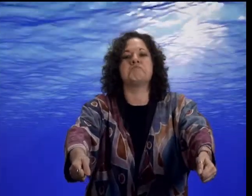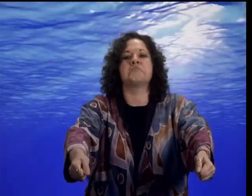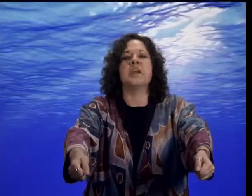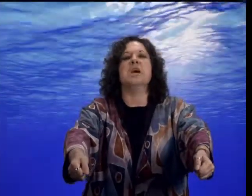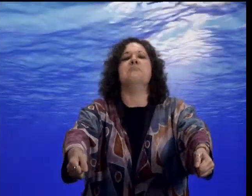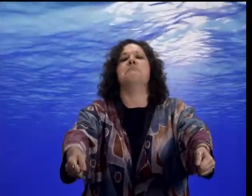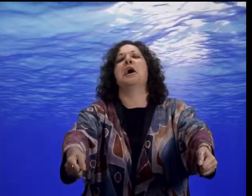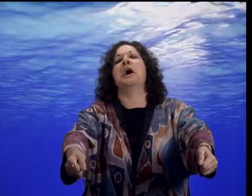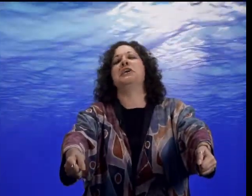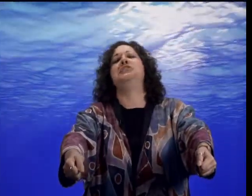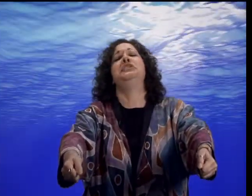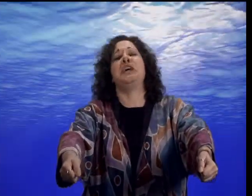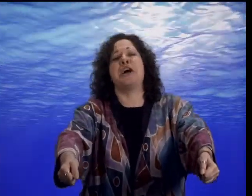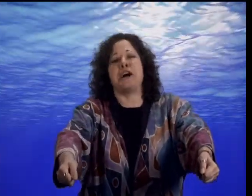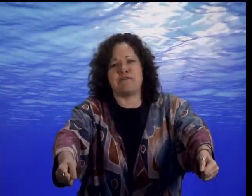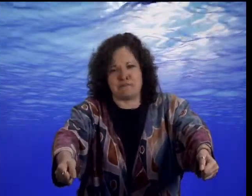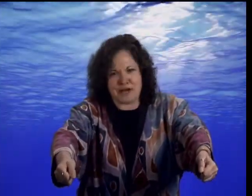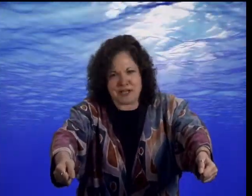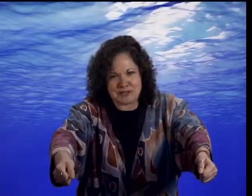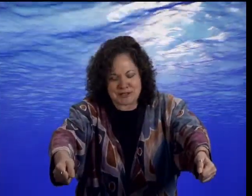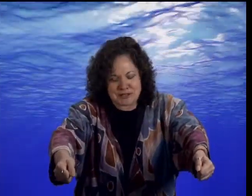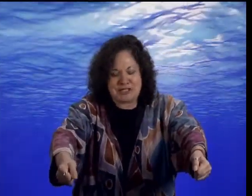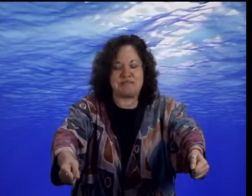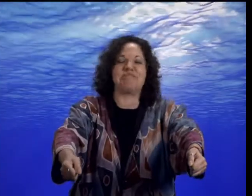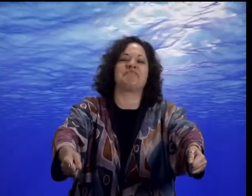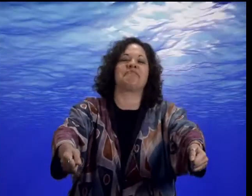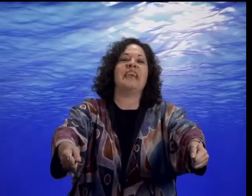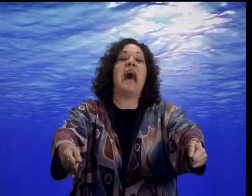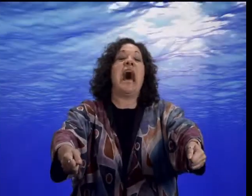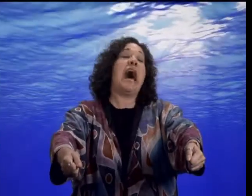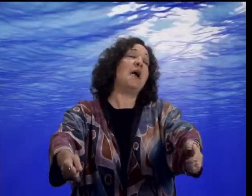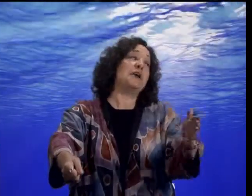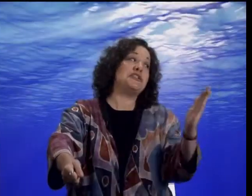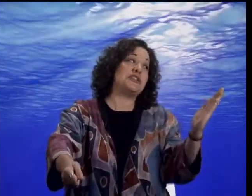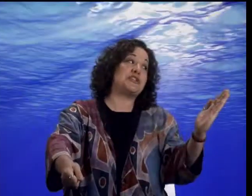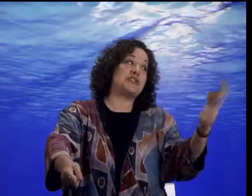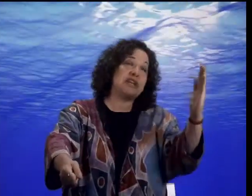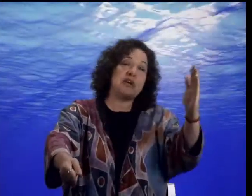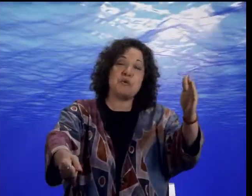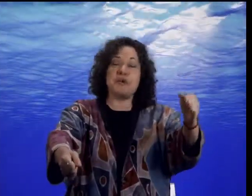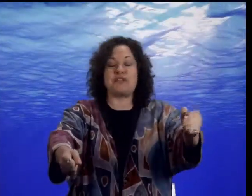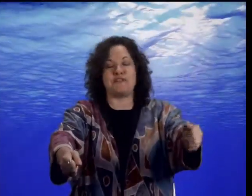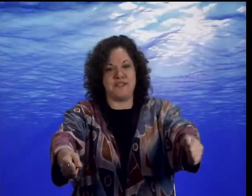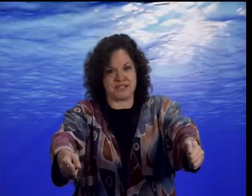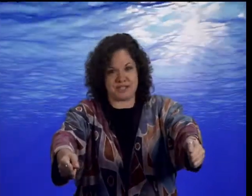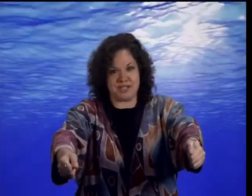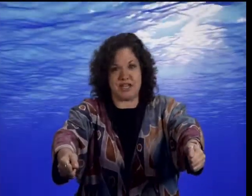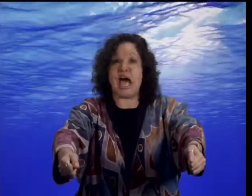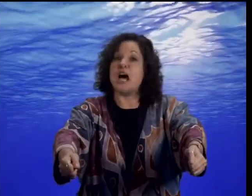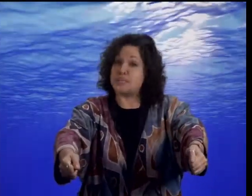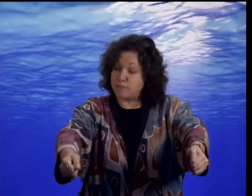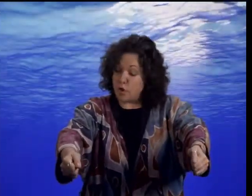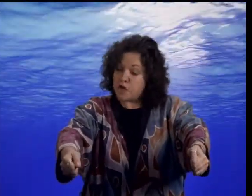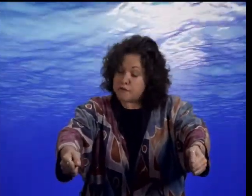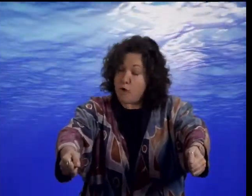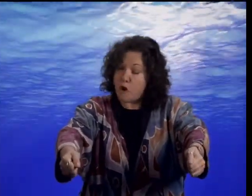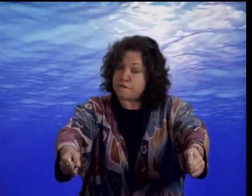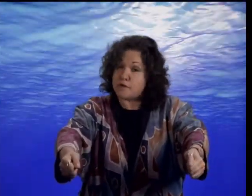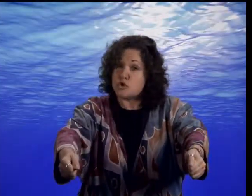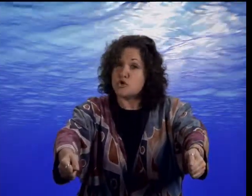My dear friends, our distinguished visitor has brought forth views